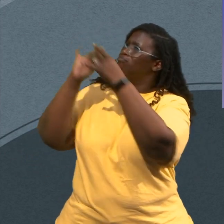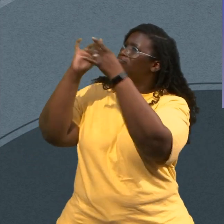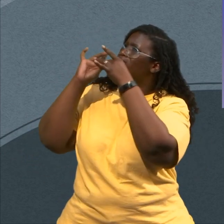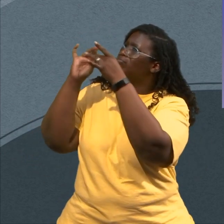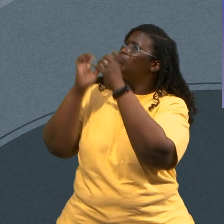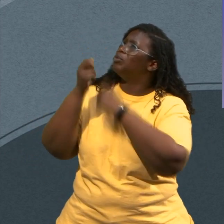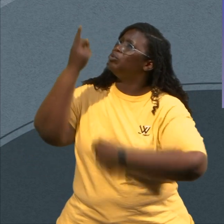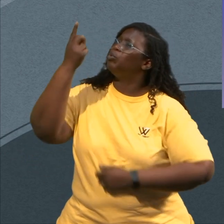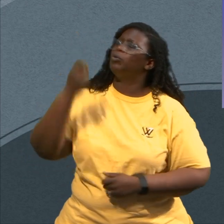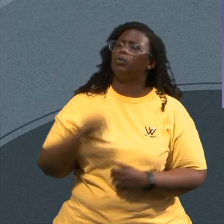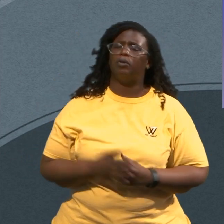Heal and deliver